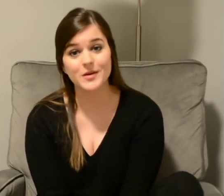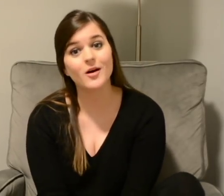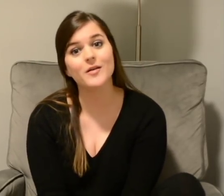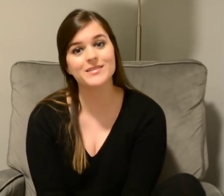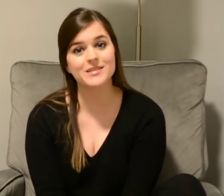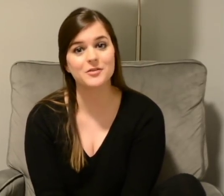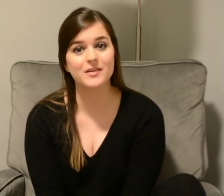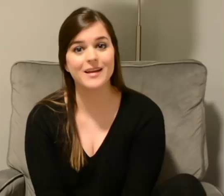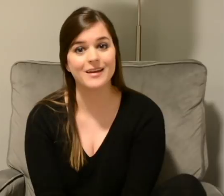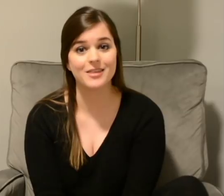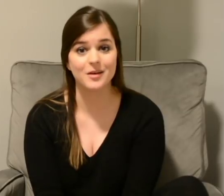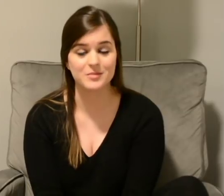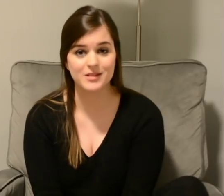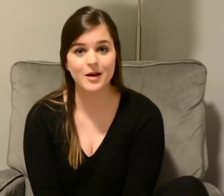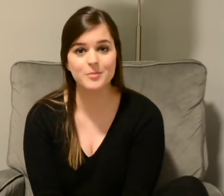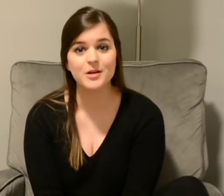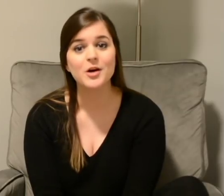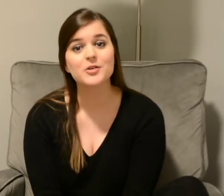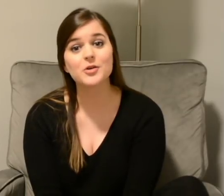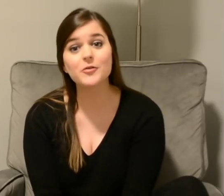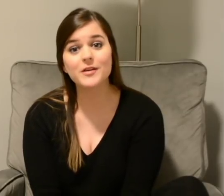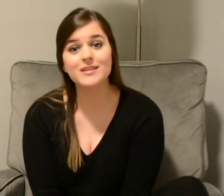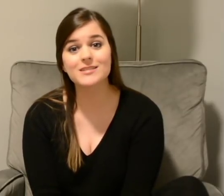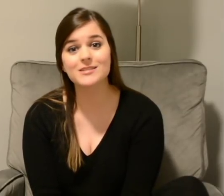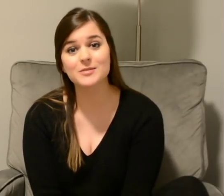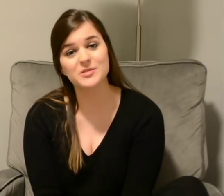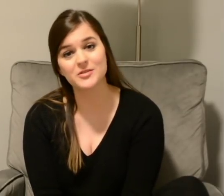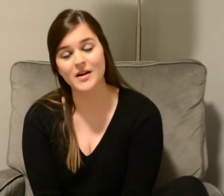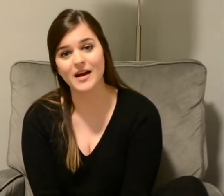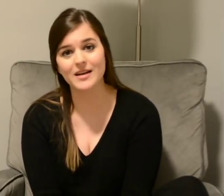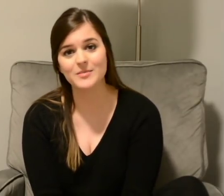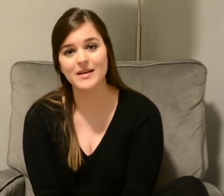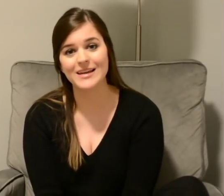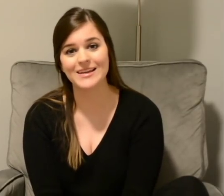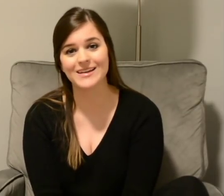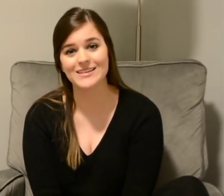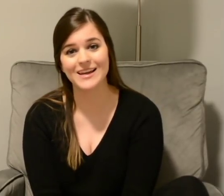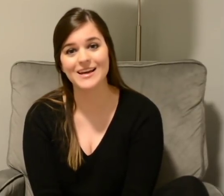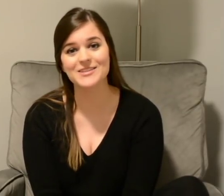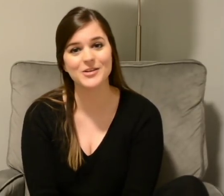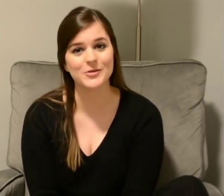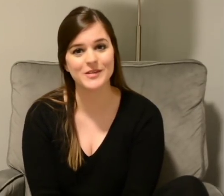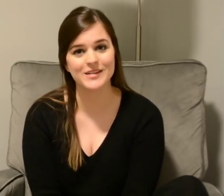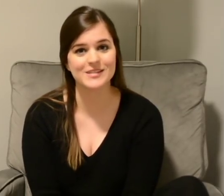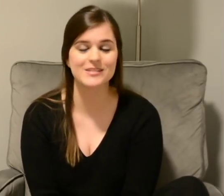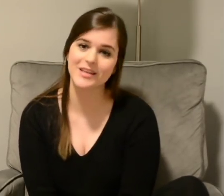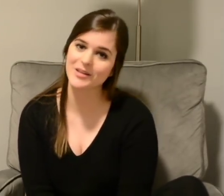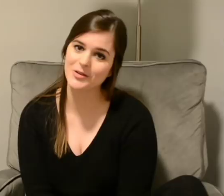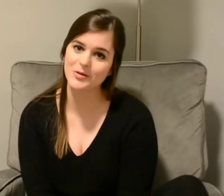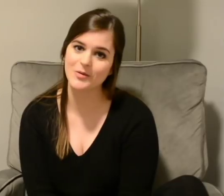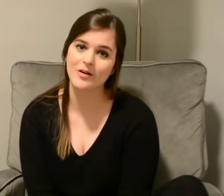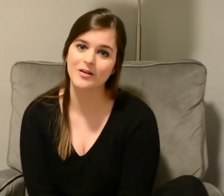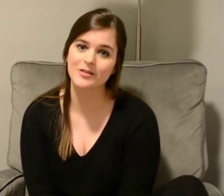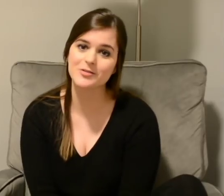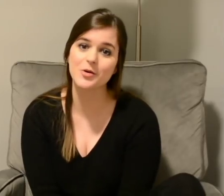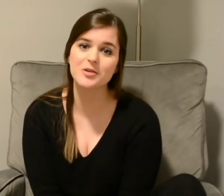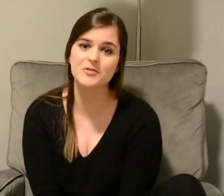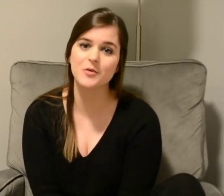can always give it a thumbs up. Don't forget to subscribe and as always, thank you all so much for